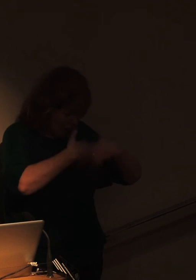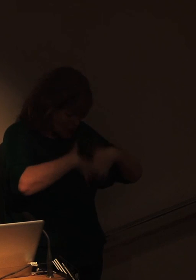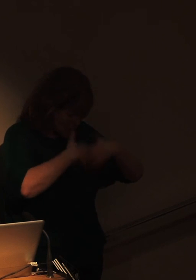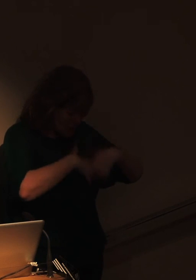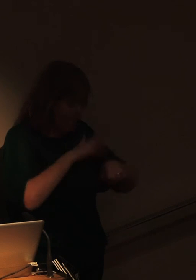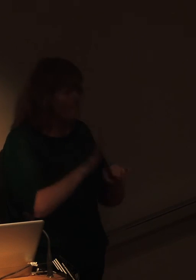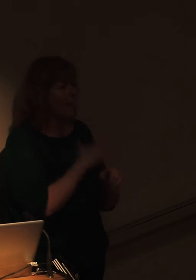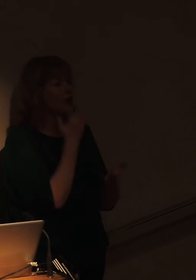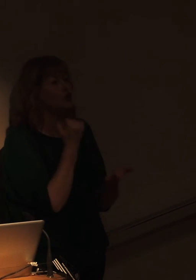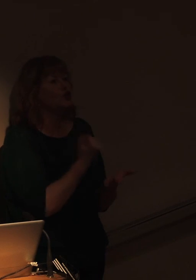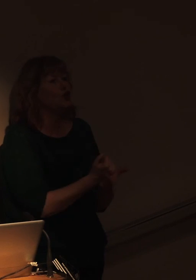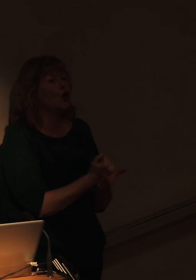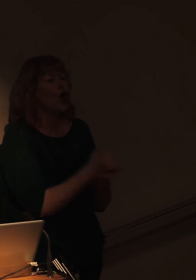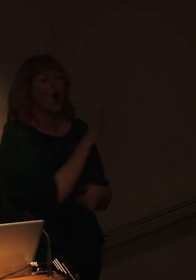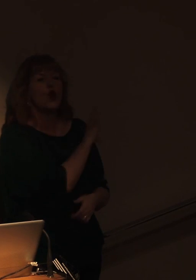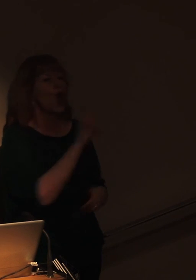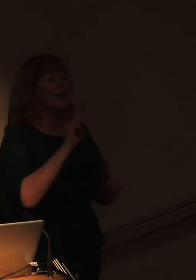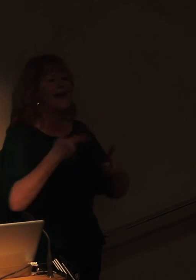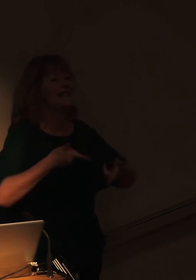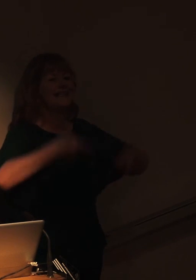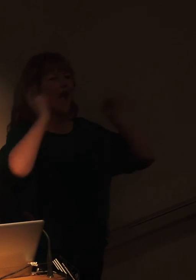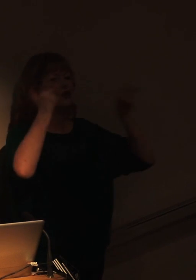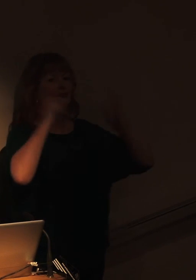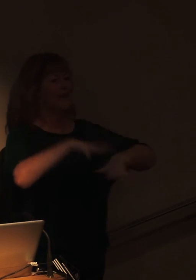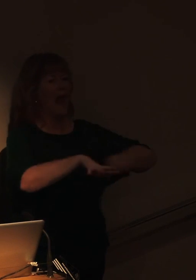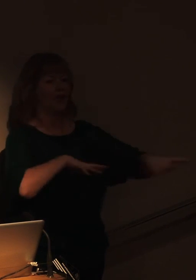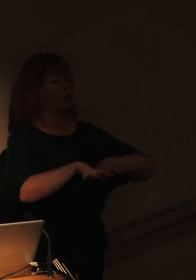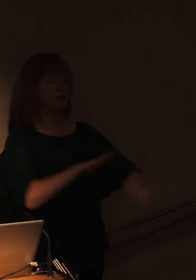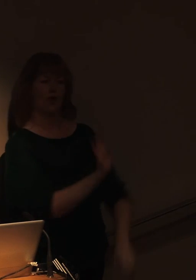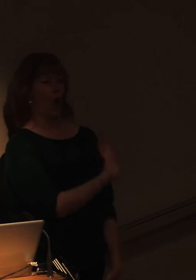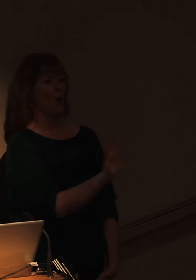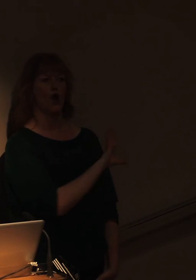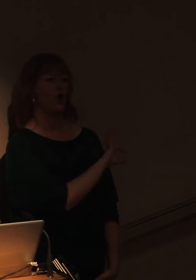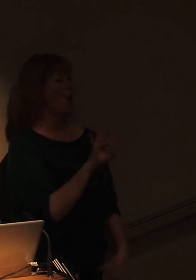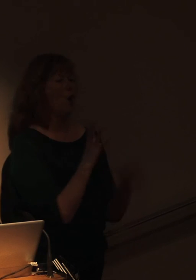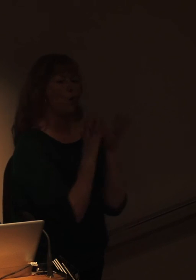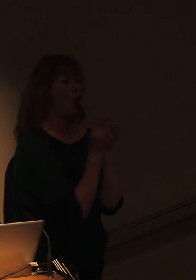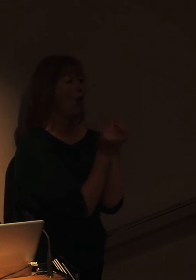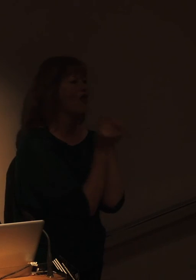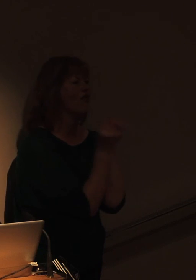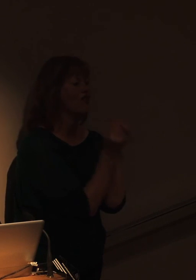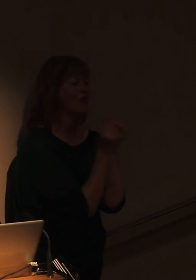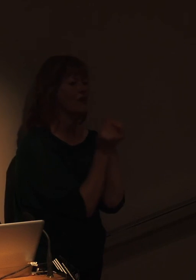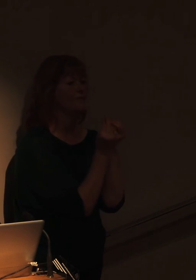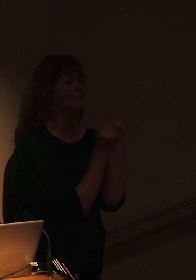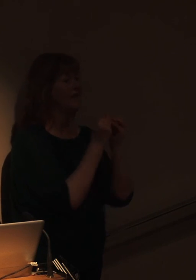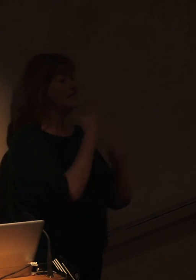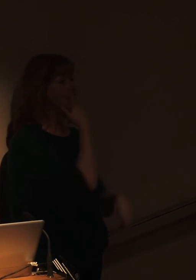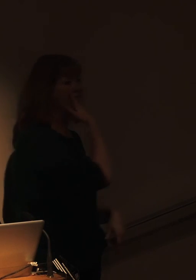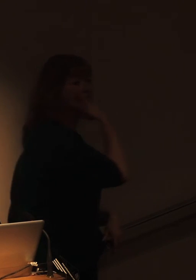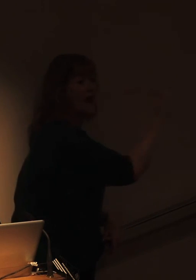take dangerous risks. It's not worth, for us as filmmakers, Discovery Channel would